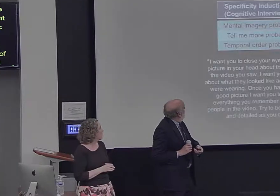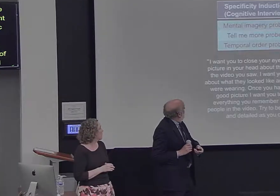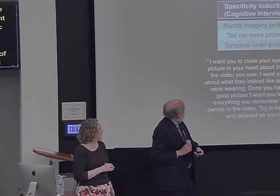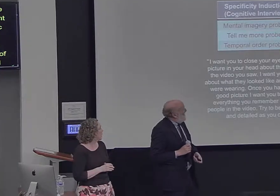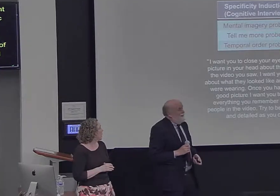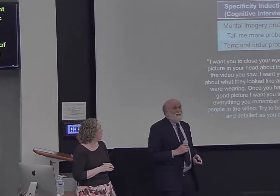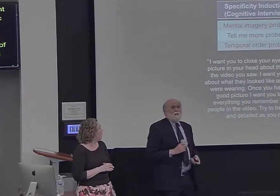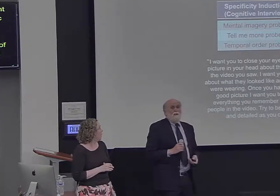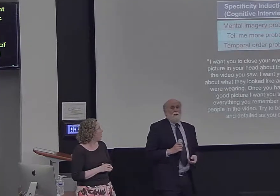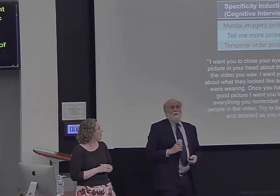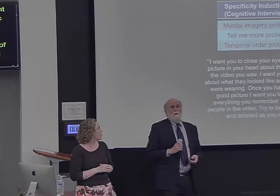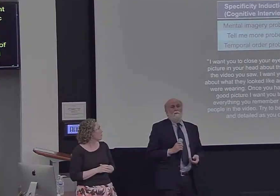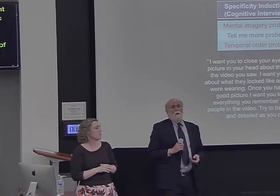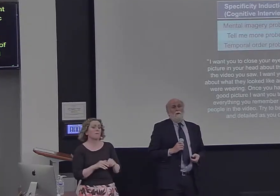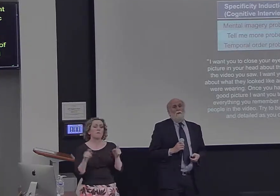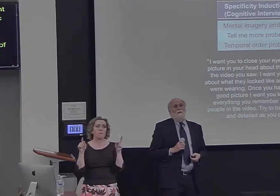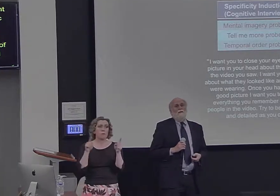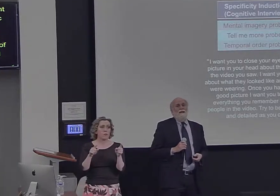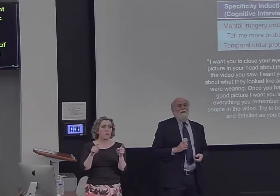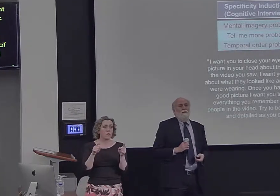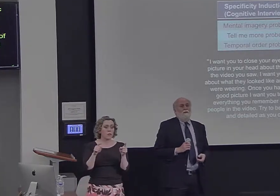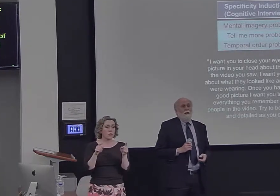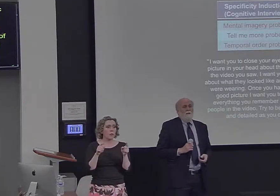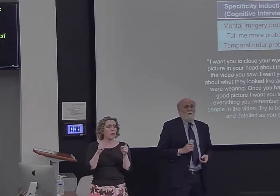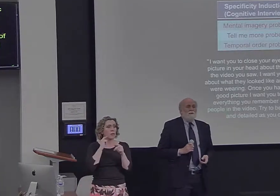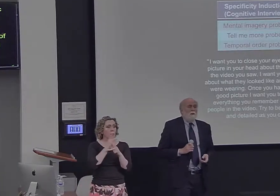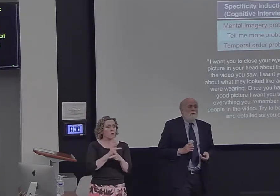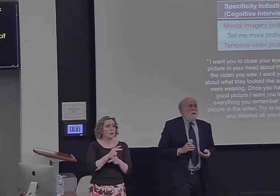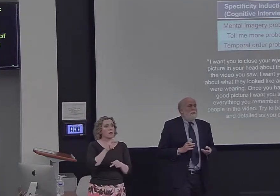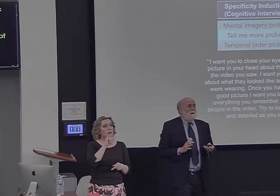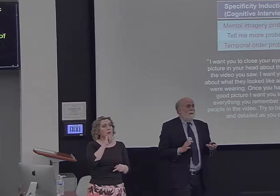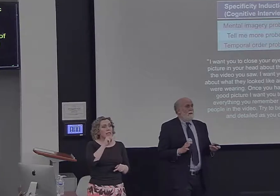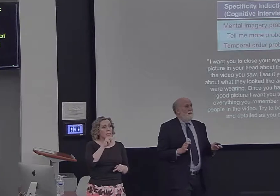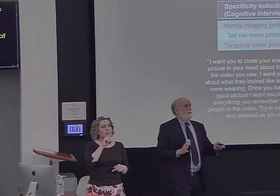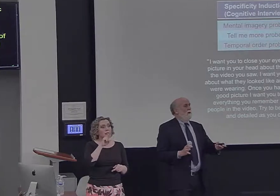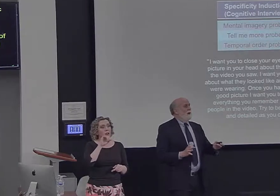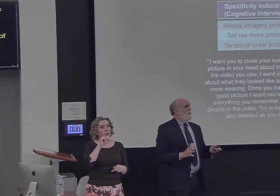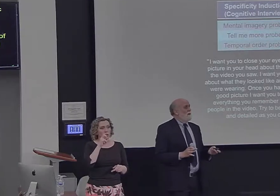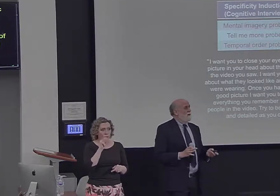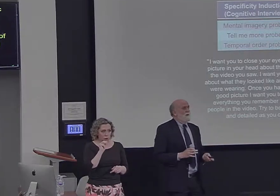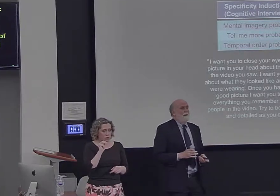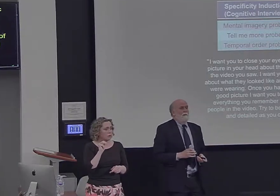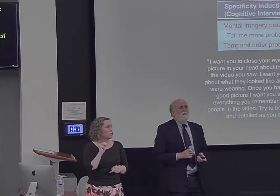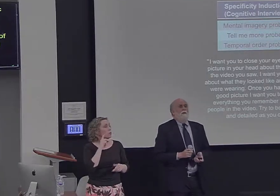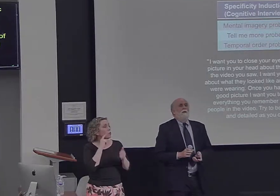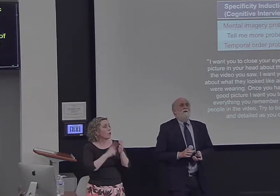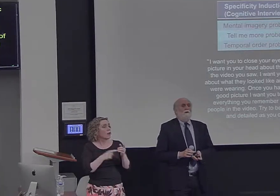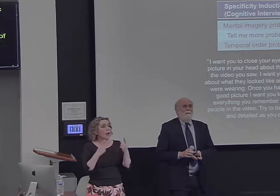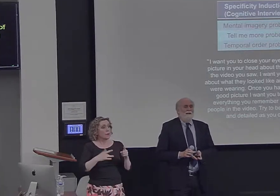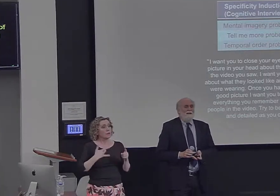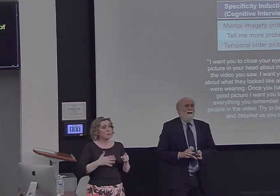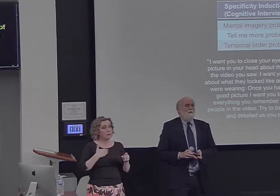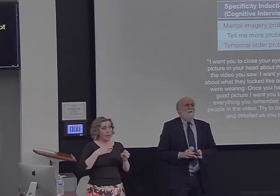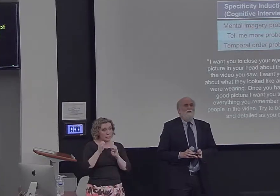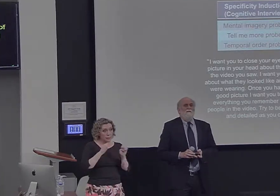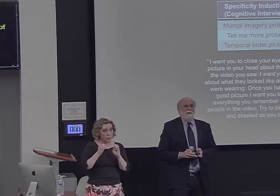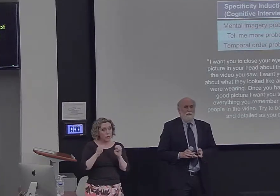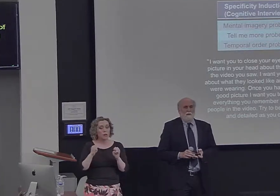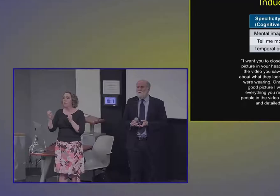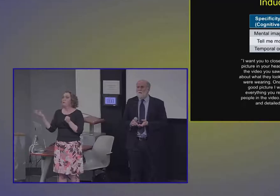Okay, let's look more closely at the induction. So typically what happens in our experiments, you come in and you see a videotape